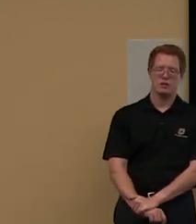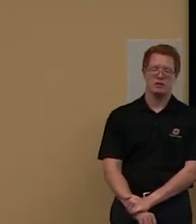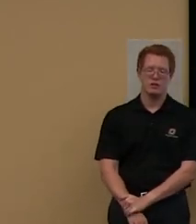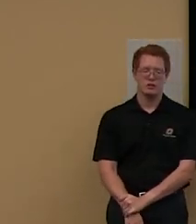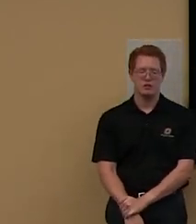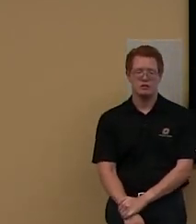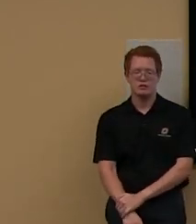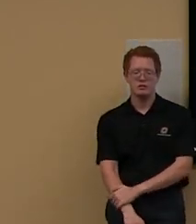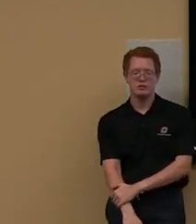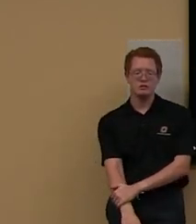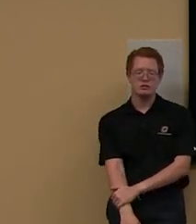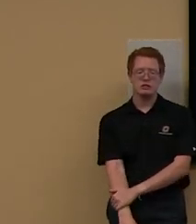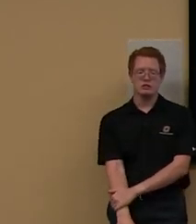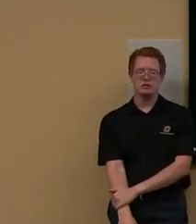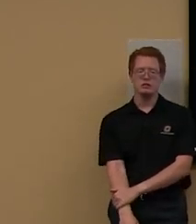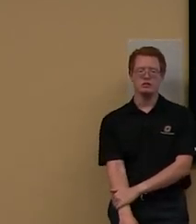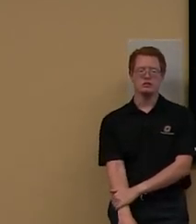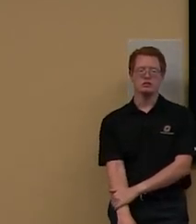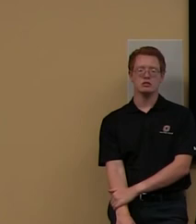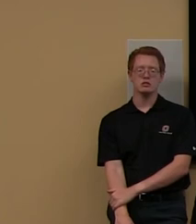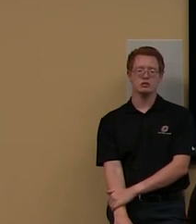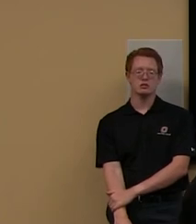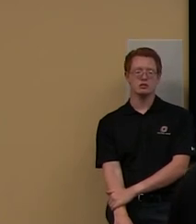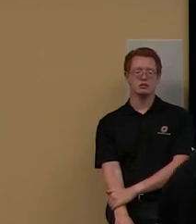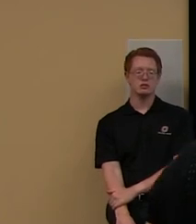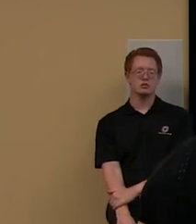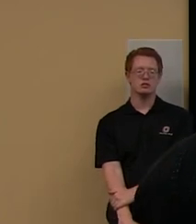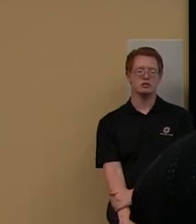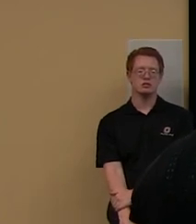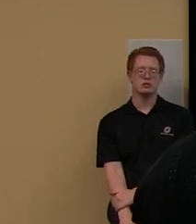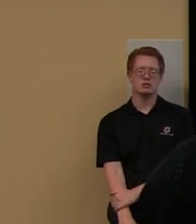but it's probably helpful.